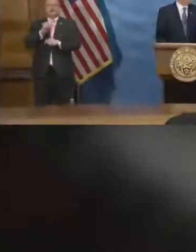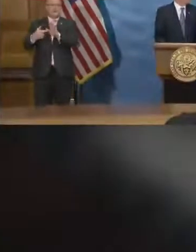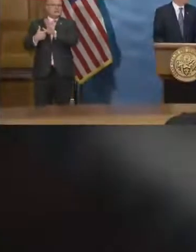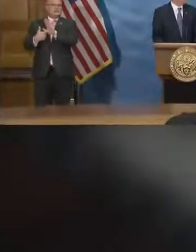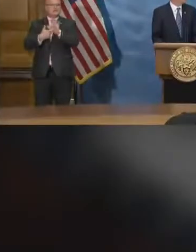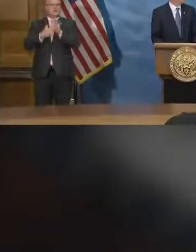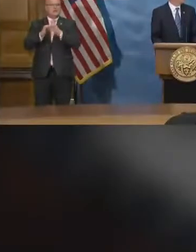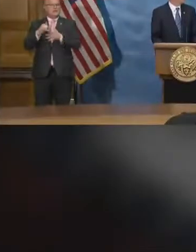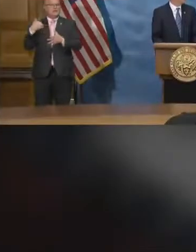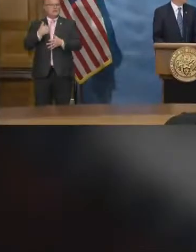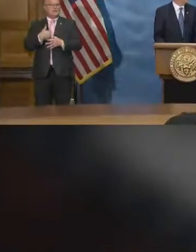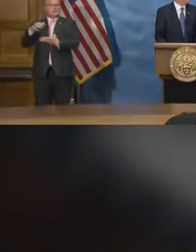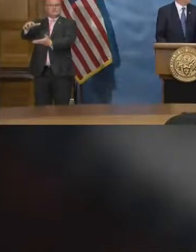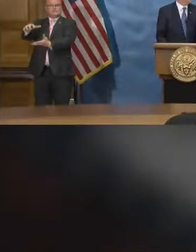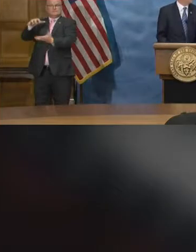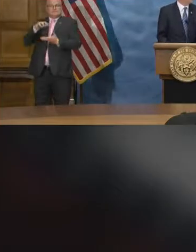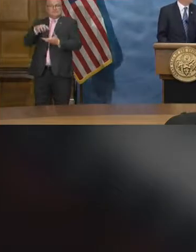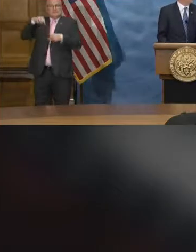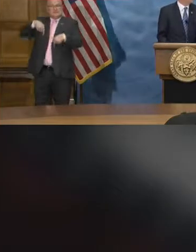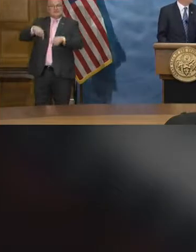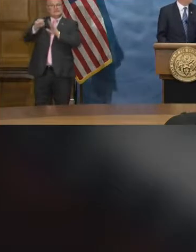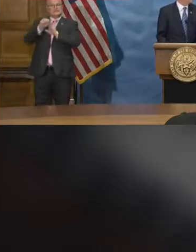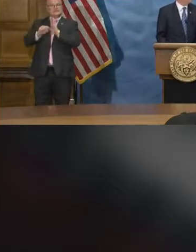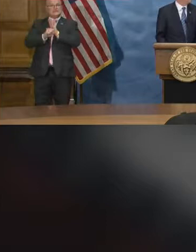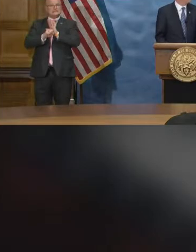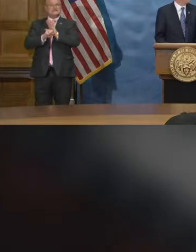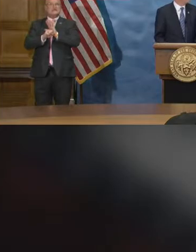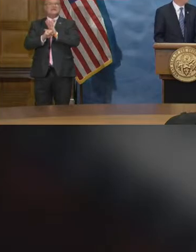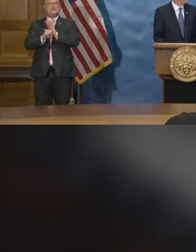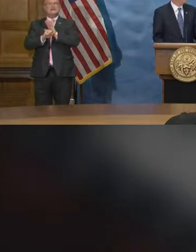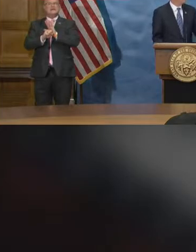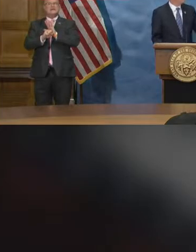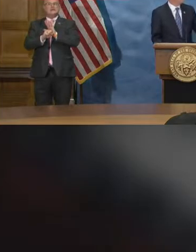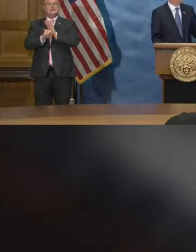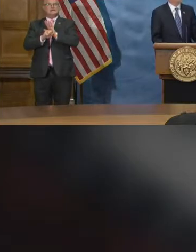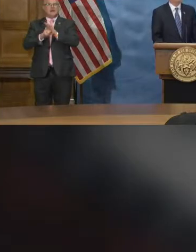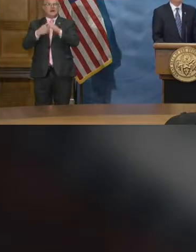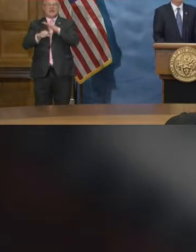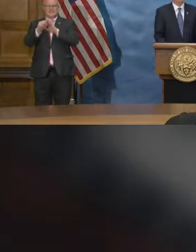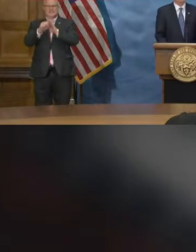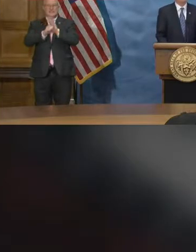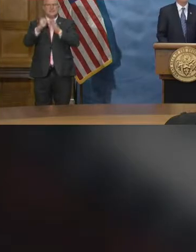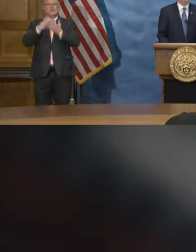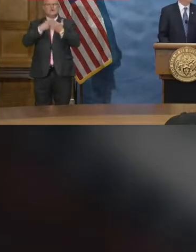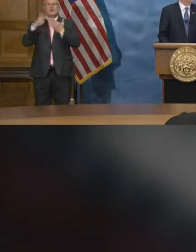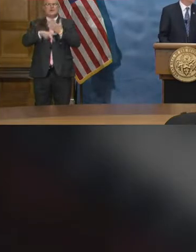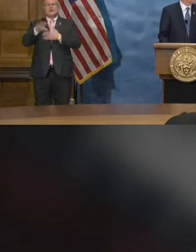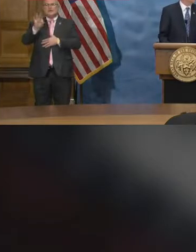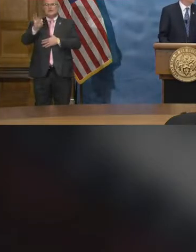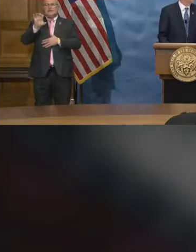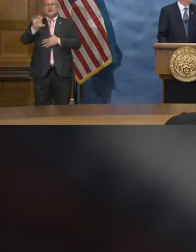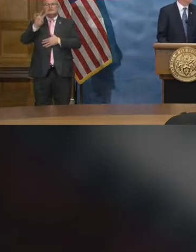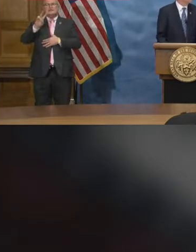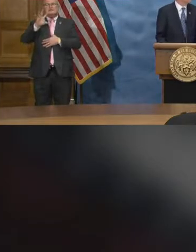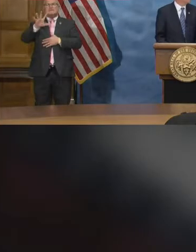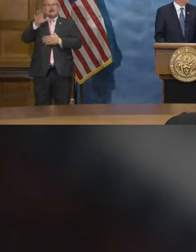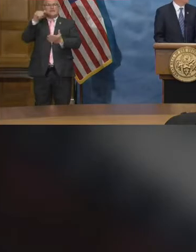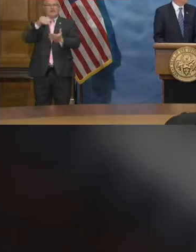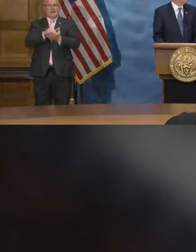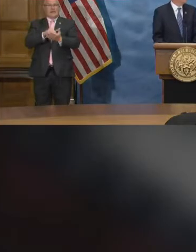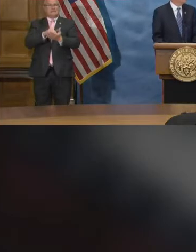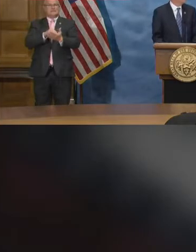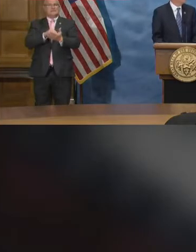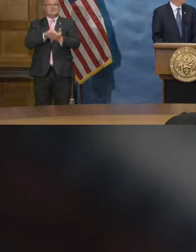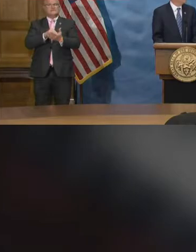That we have received in the state under the state program 975,000